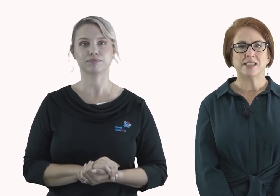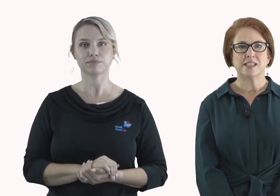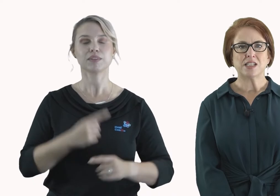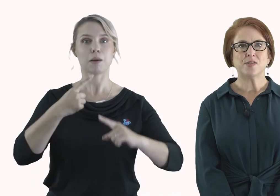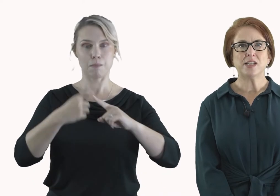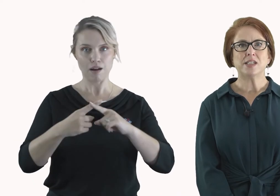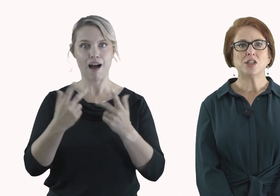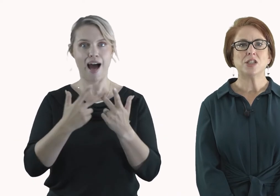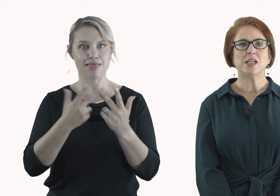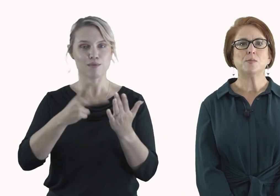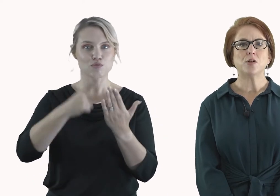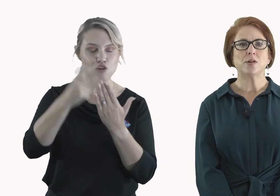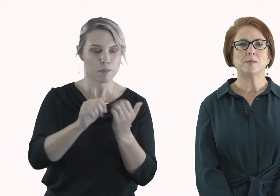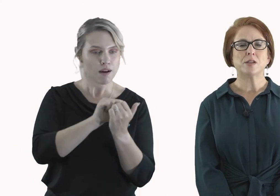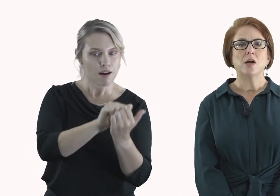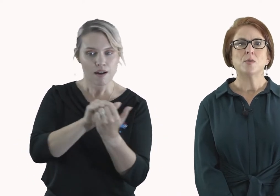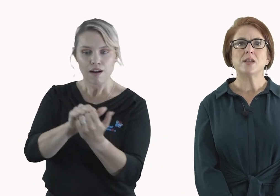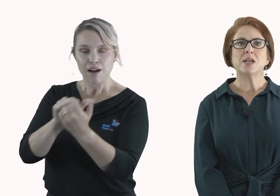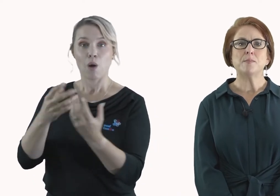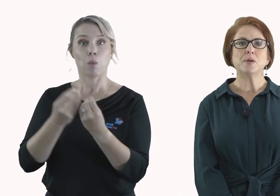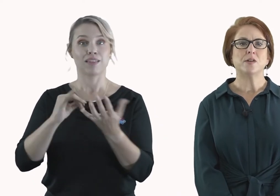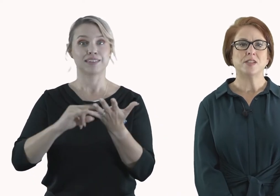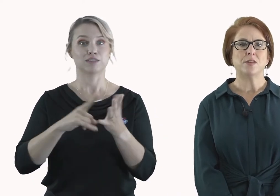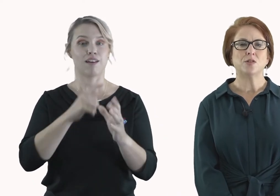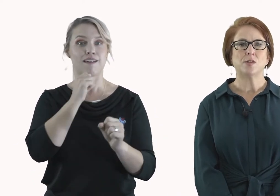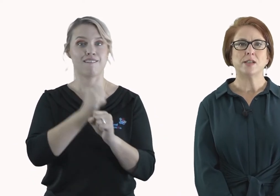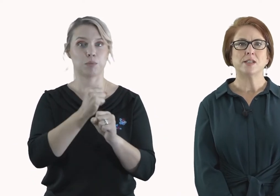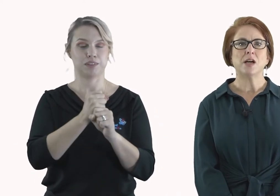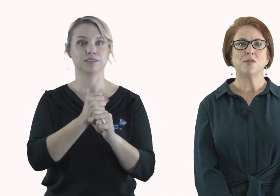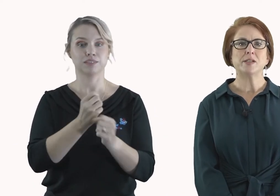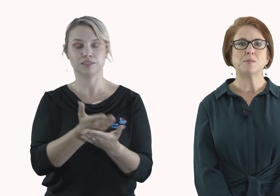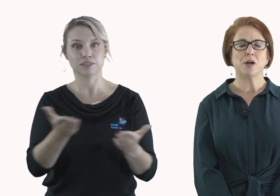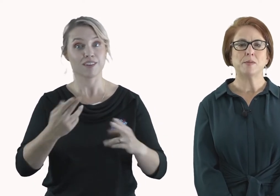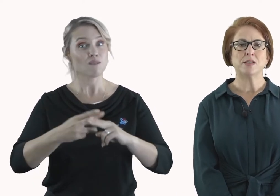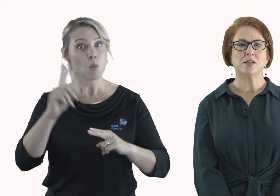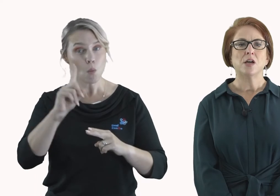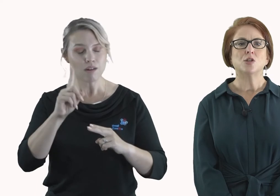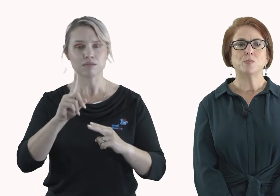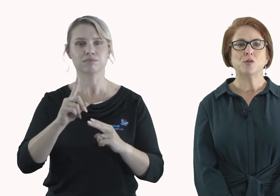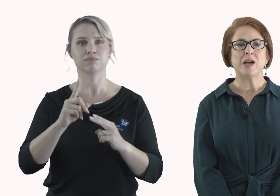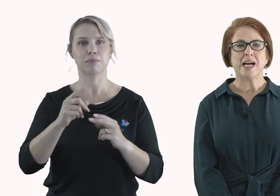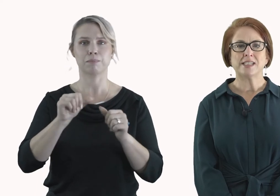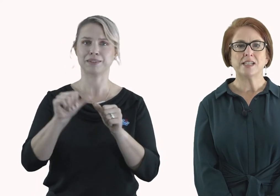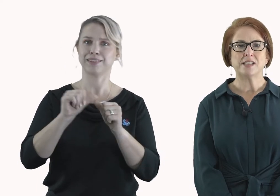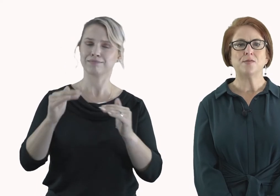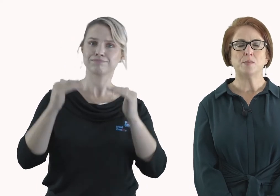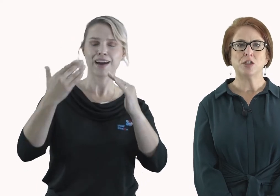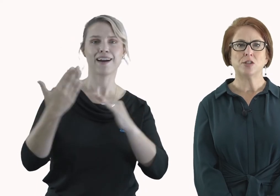successfully initiating programs with a number of South Australian government departments to improve access to information